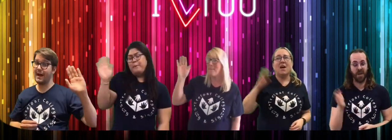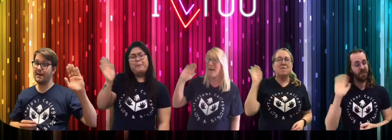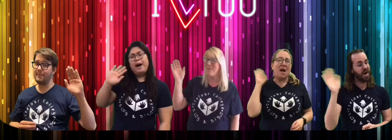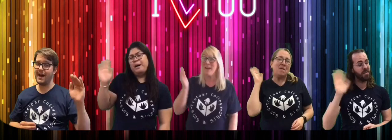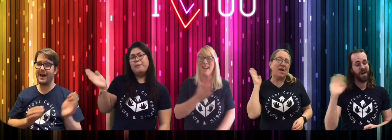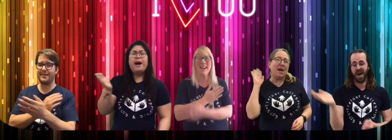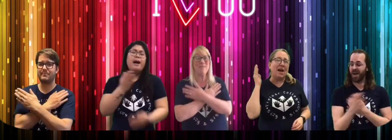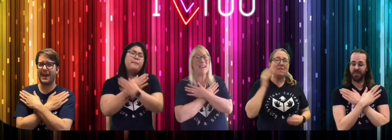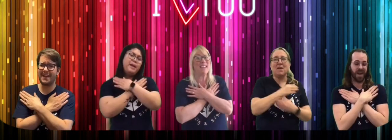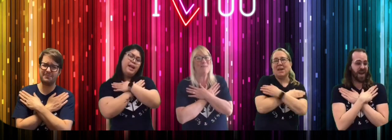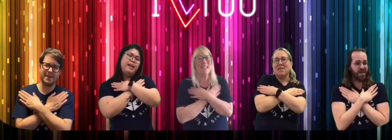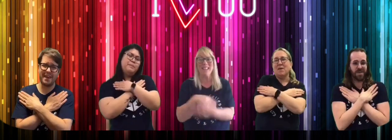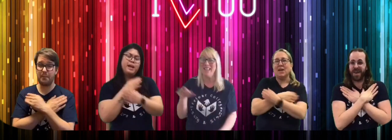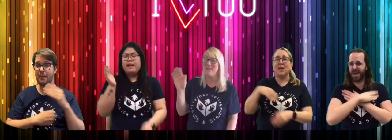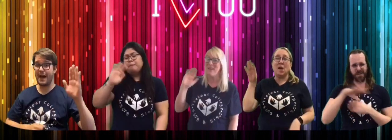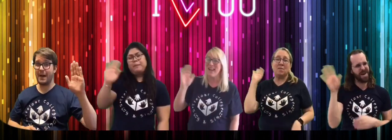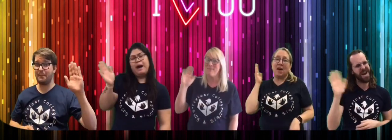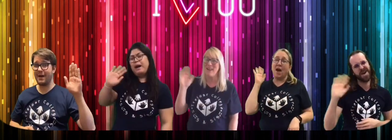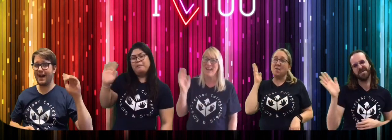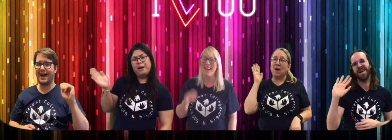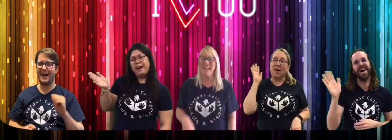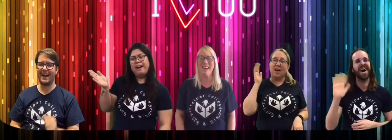Bye-bye, baby, bye-bye.